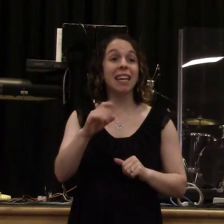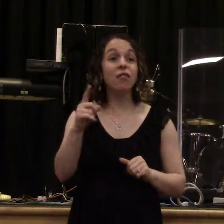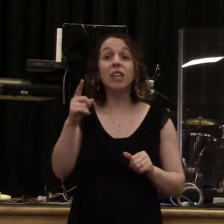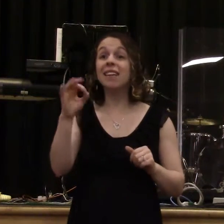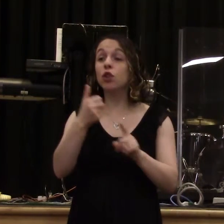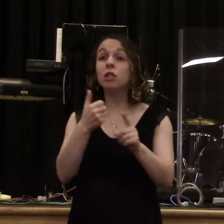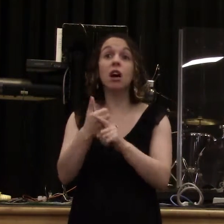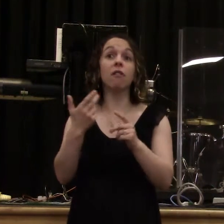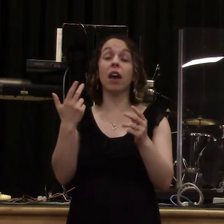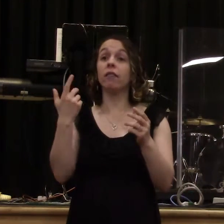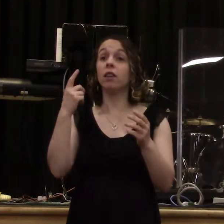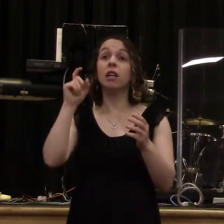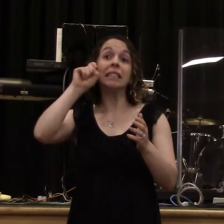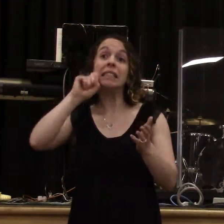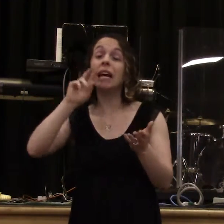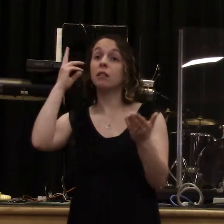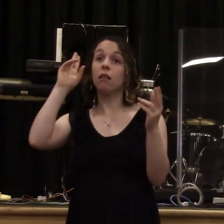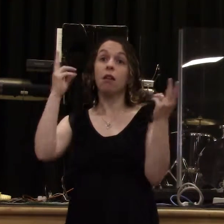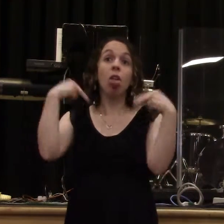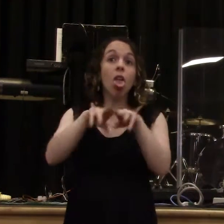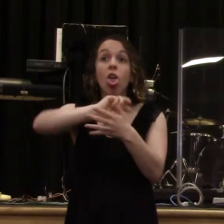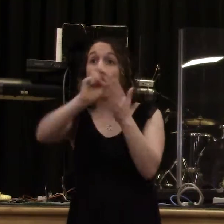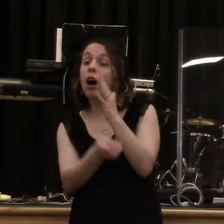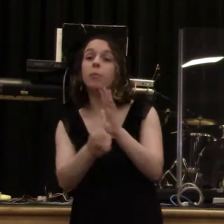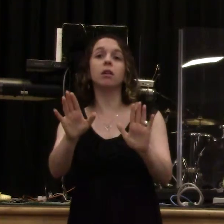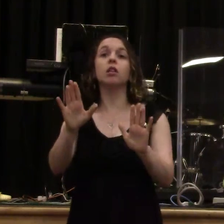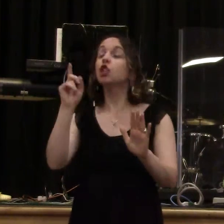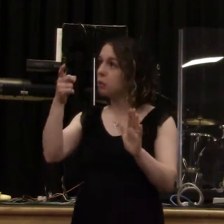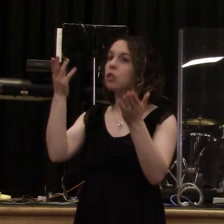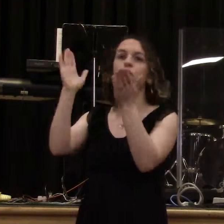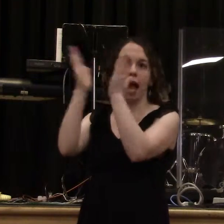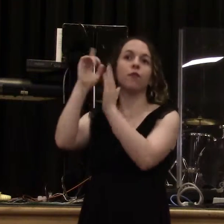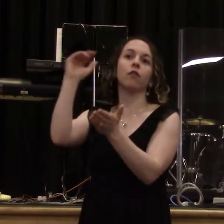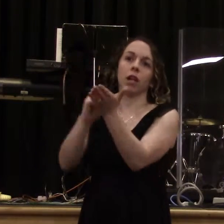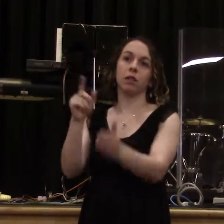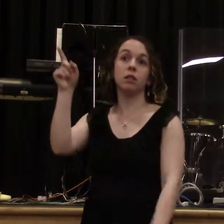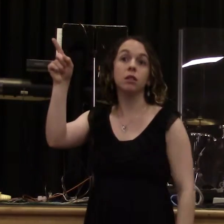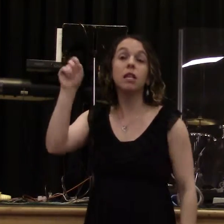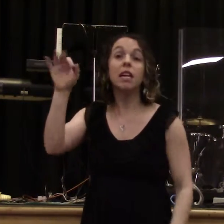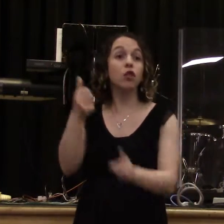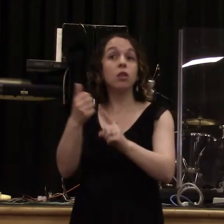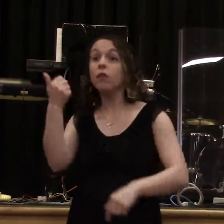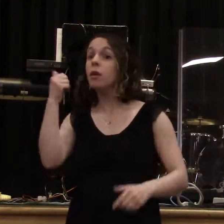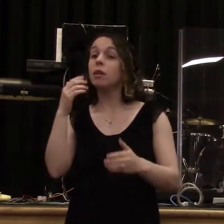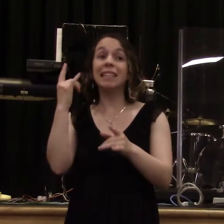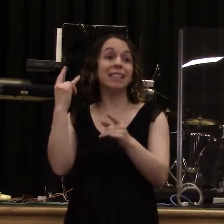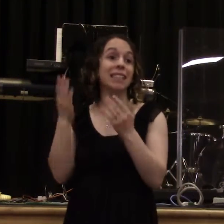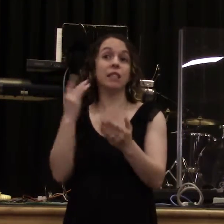confess it. Come to him. You don't need to confess it to me. You need to confess it to the Almighty. Can you say amen? What can wash away